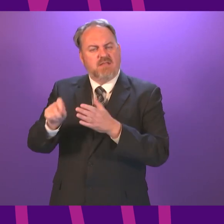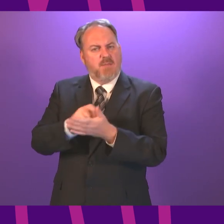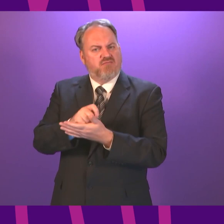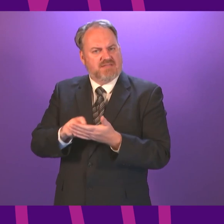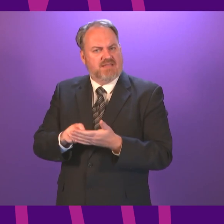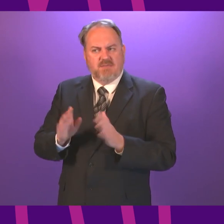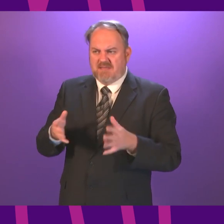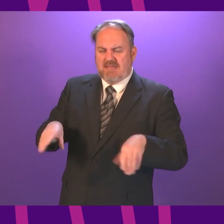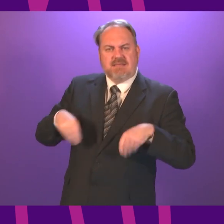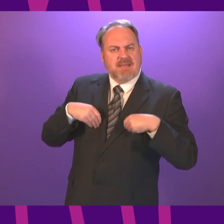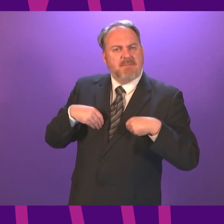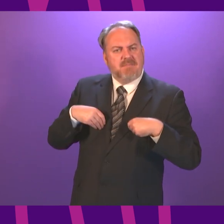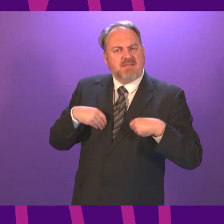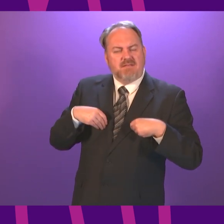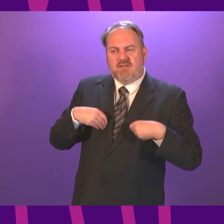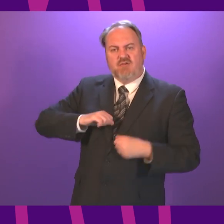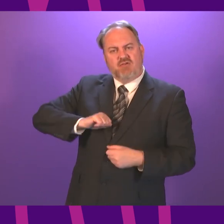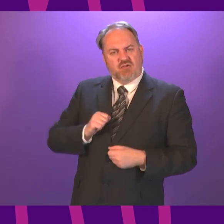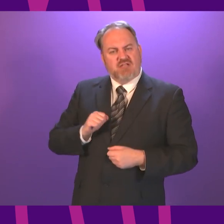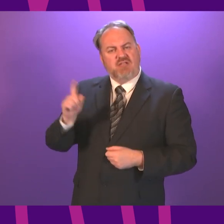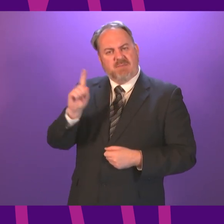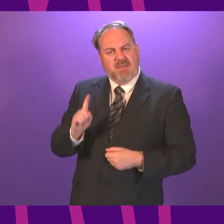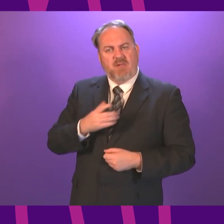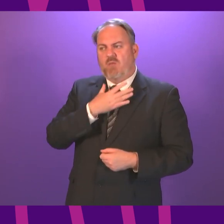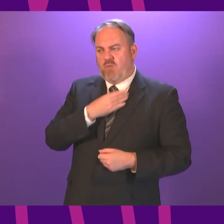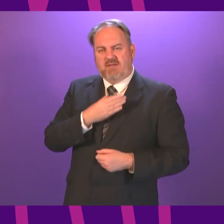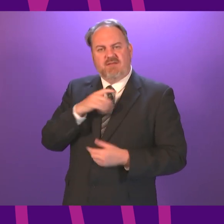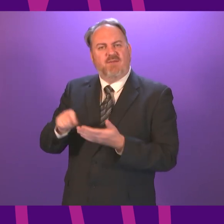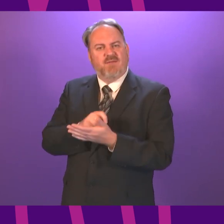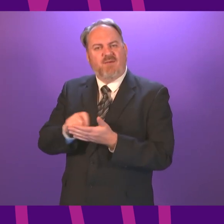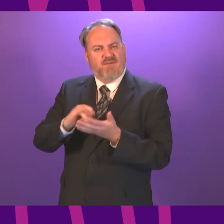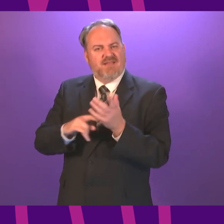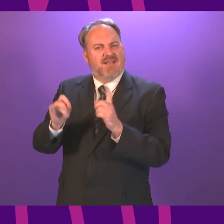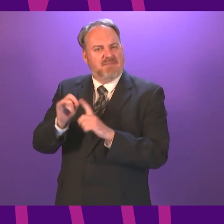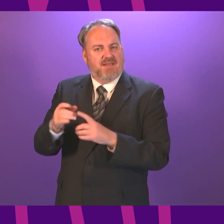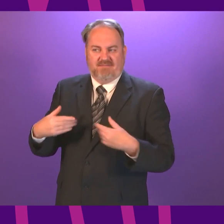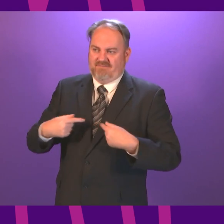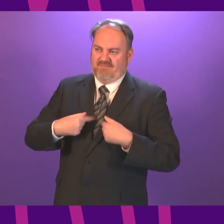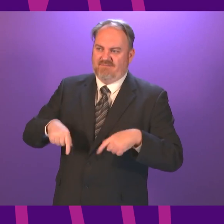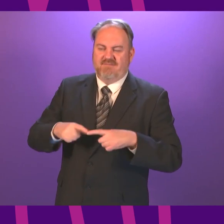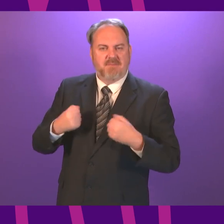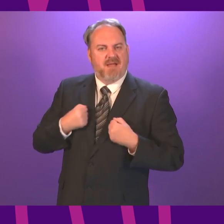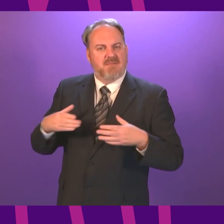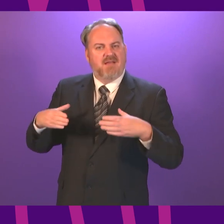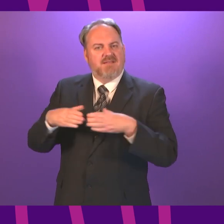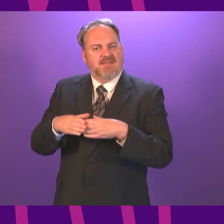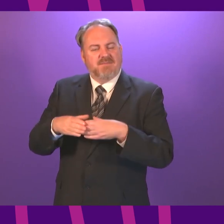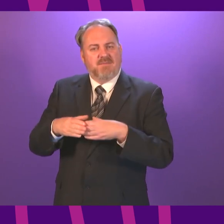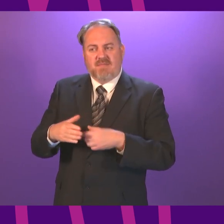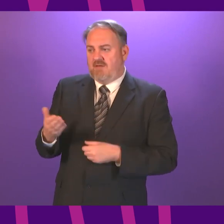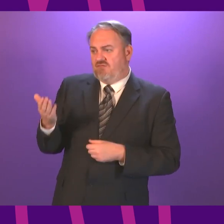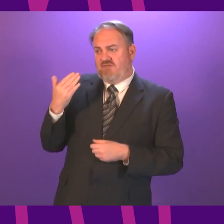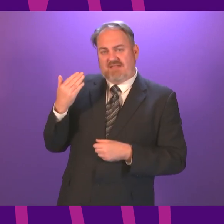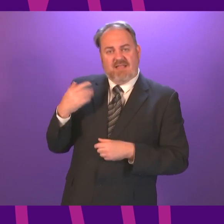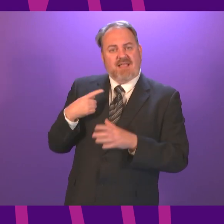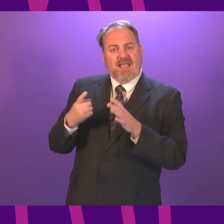that basic fact But I do want to reach out and work together that I initiated a meeting not long after the election with Anas Howard which